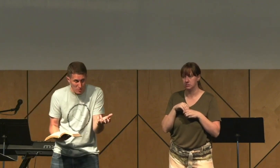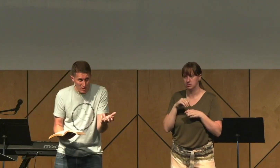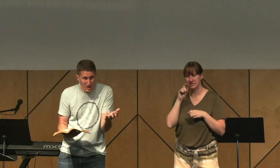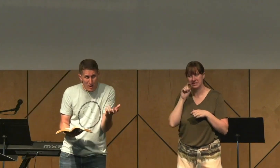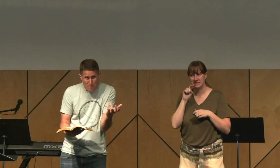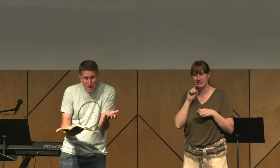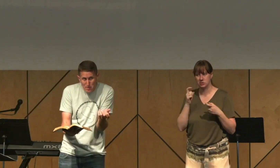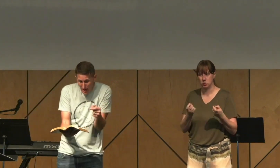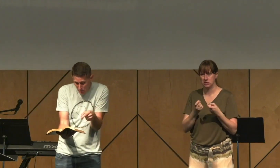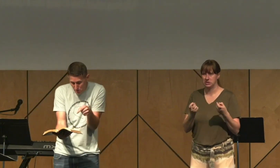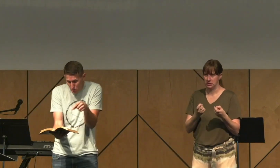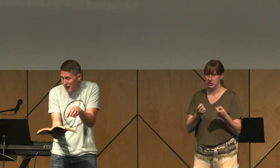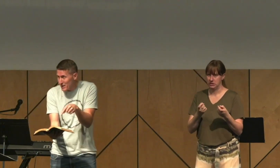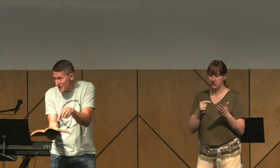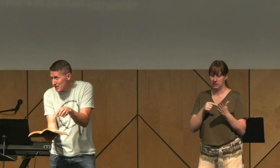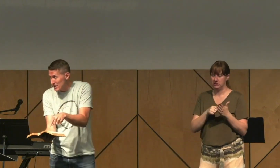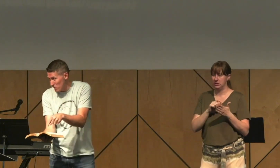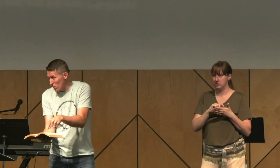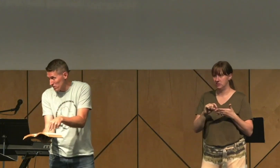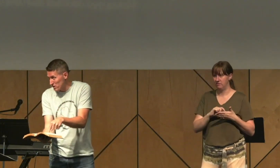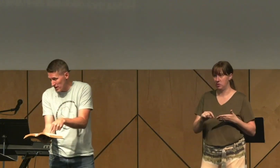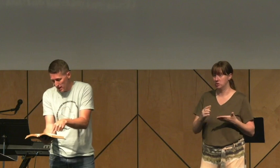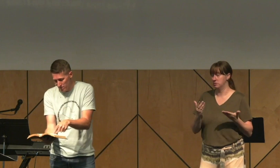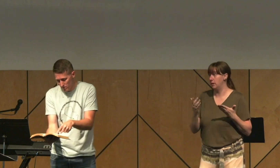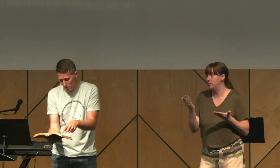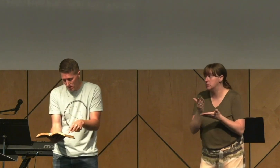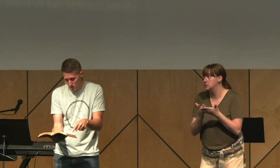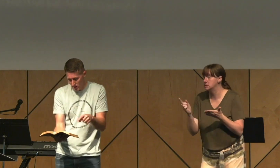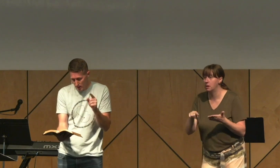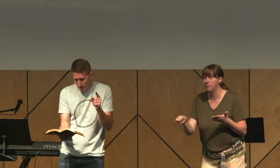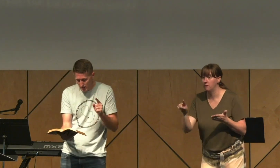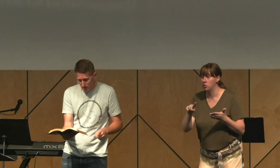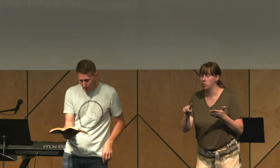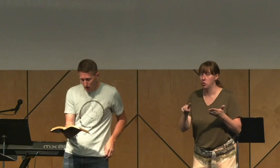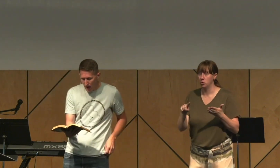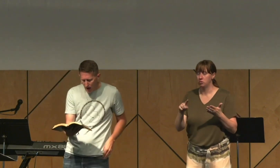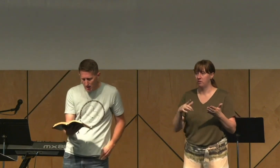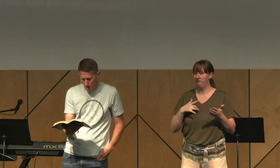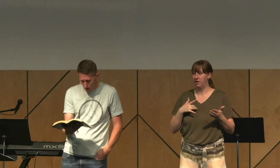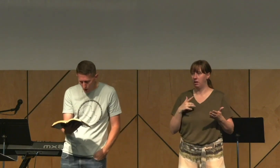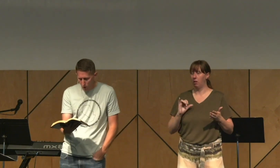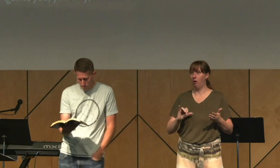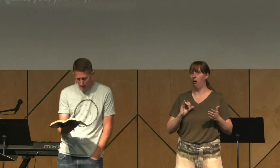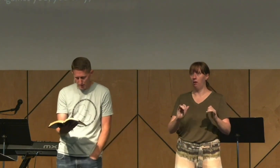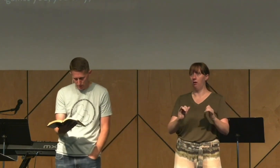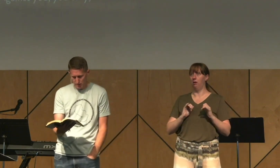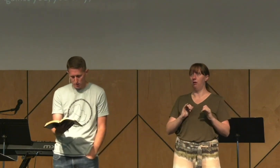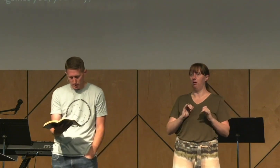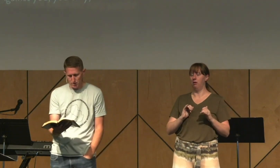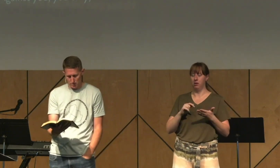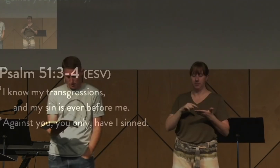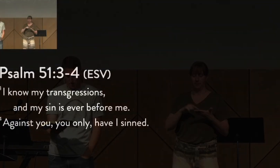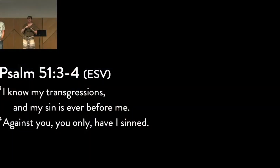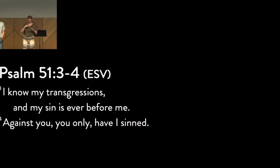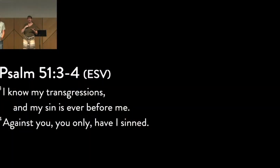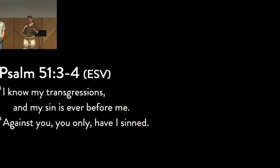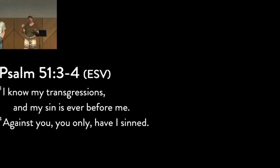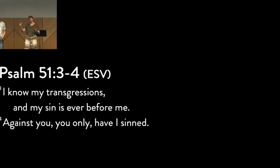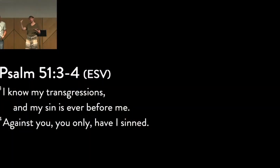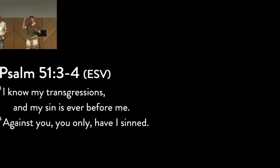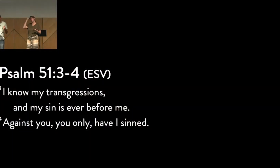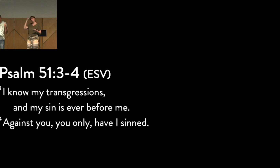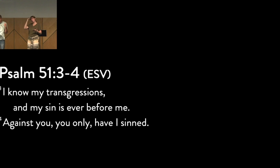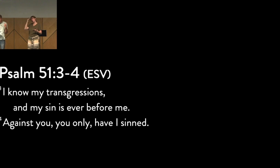and some of you might be able to write these same words today. He said, for I know my transgressions,